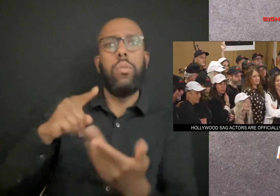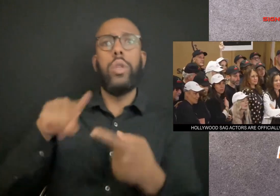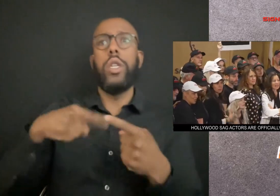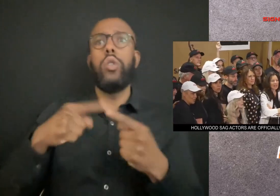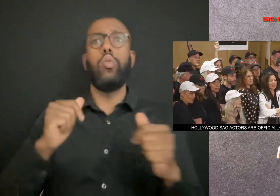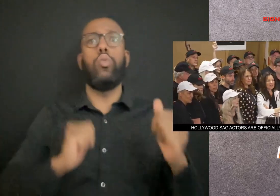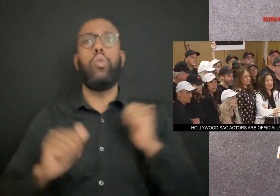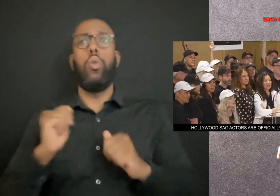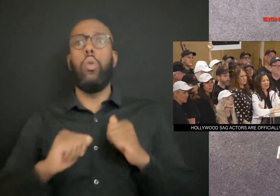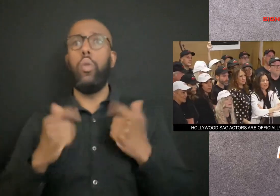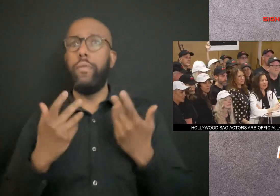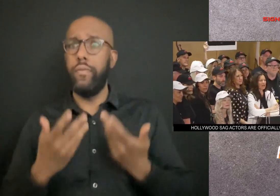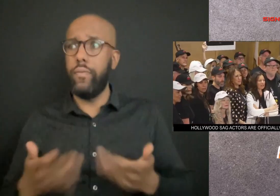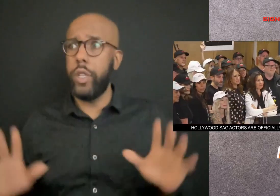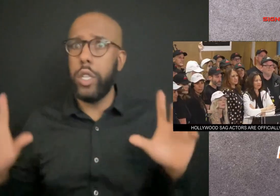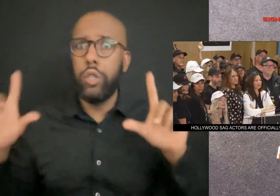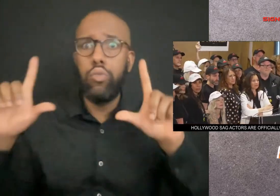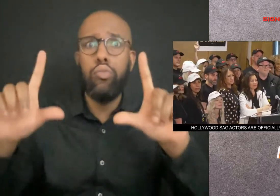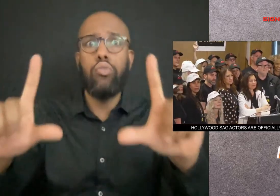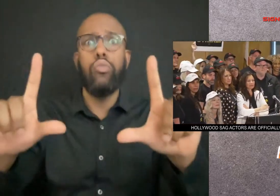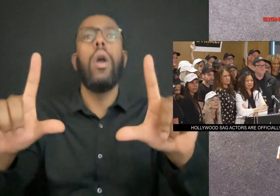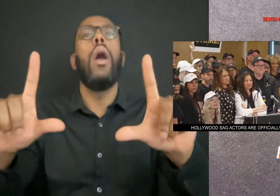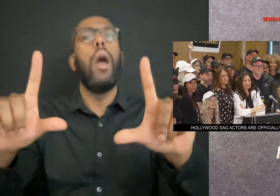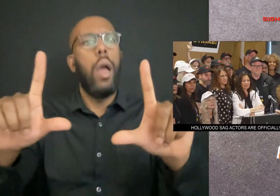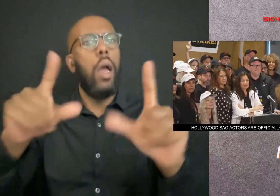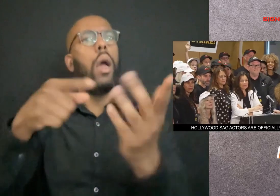appear in air on streaming services.